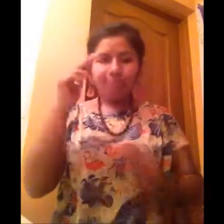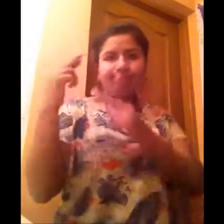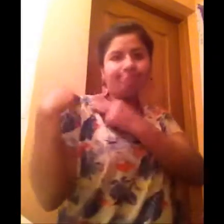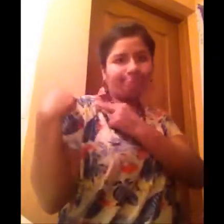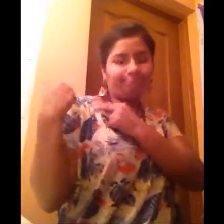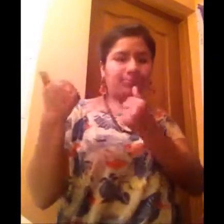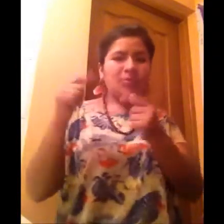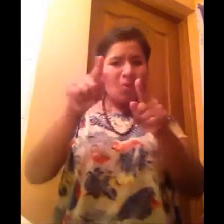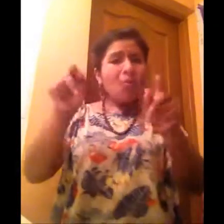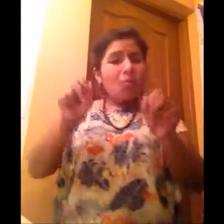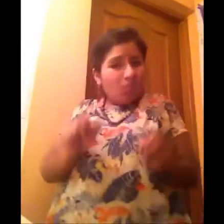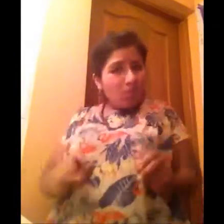It's okay.